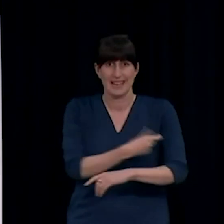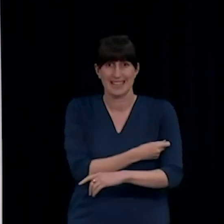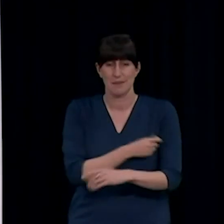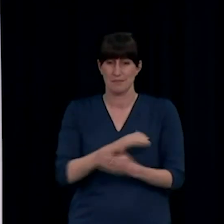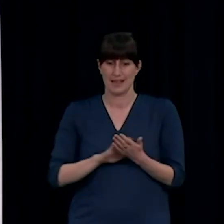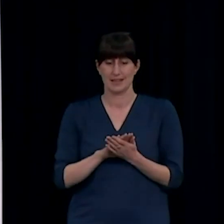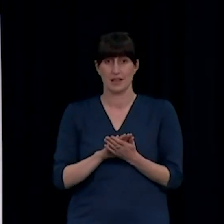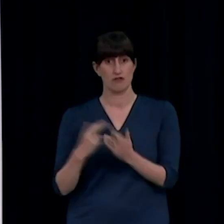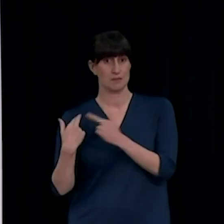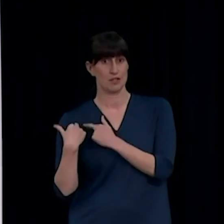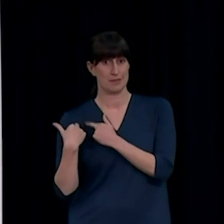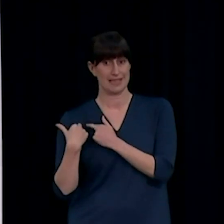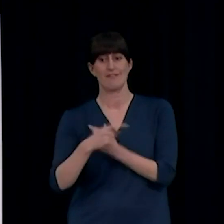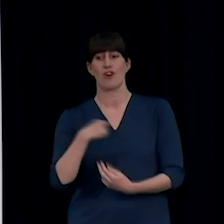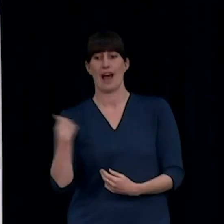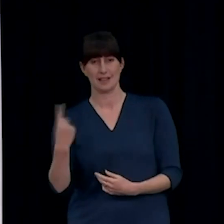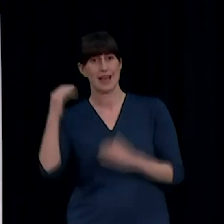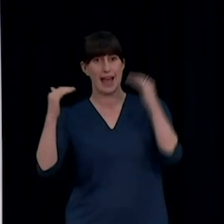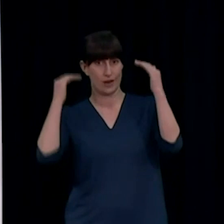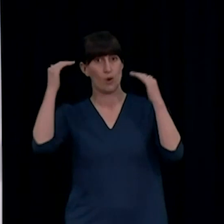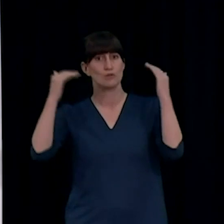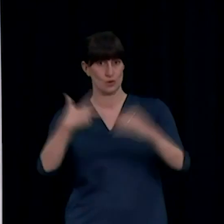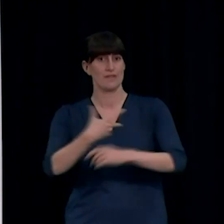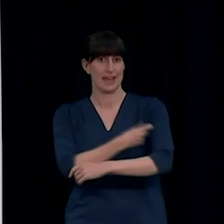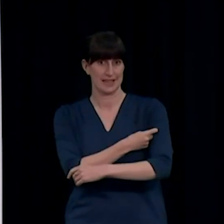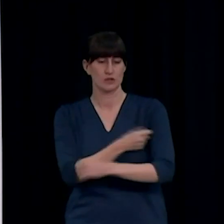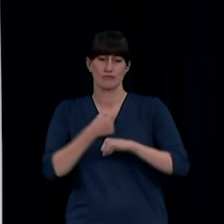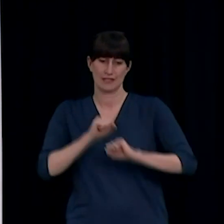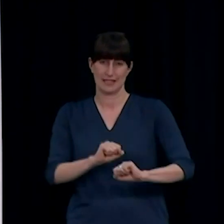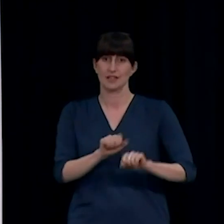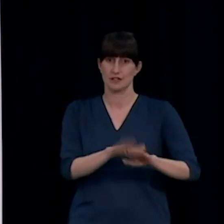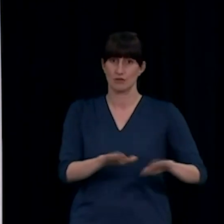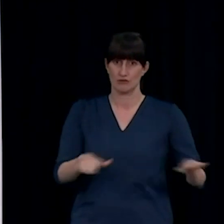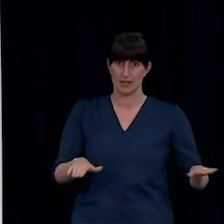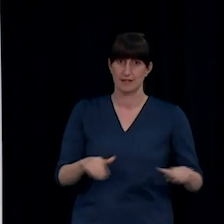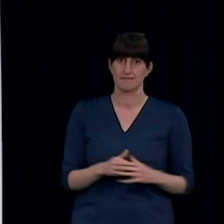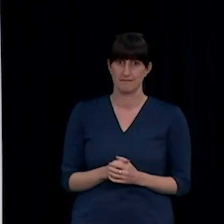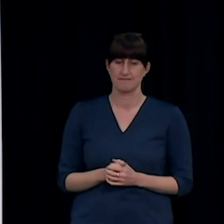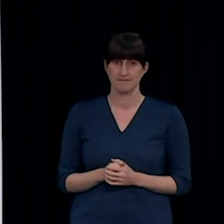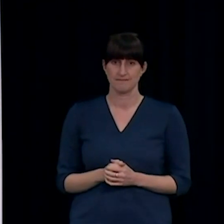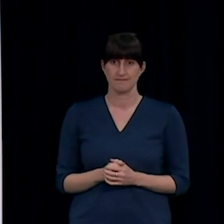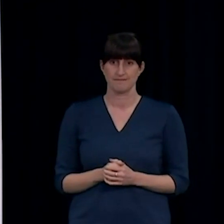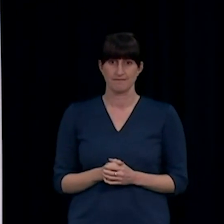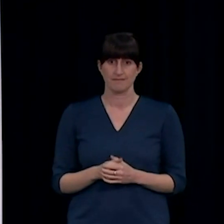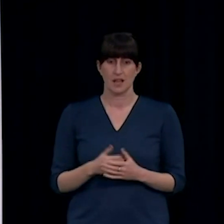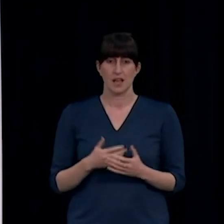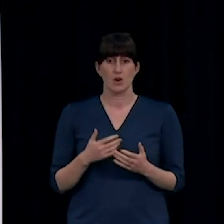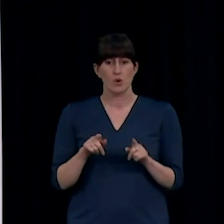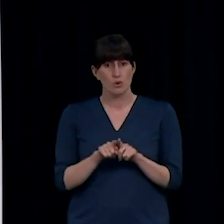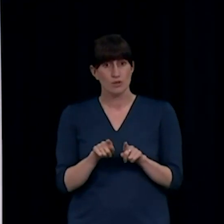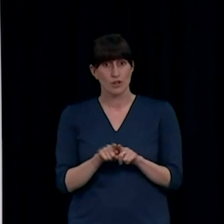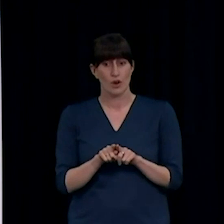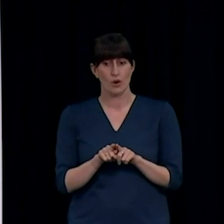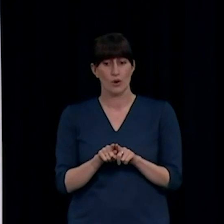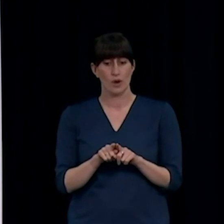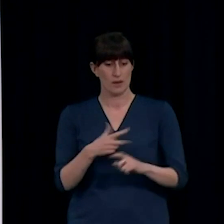from even our results here, protects the person being vaccinated, but it also protects those who are not vaccinated, including children, but also